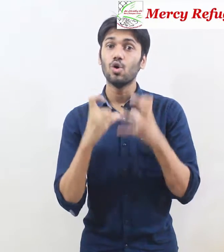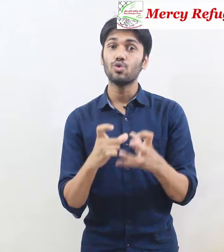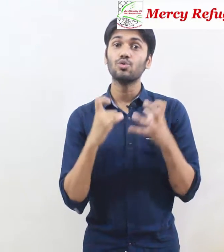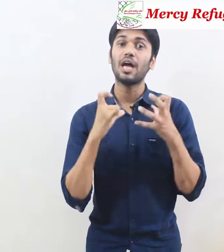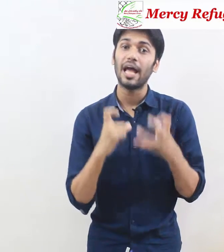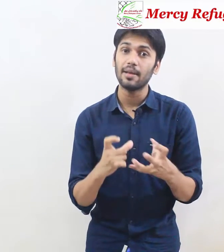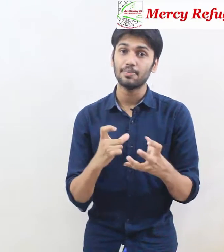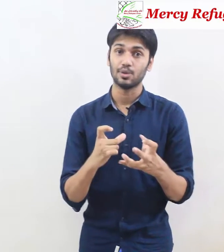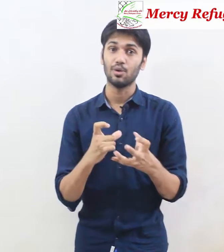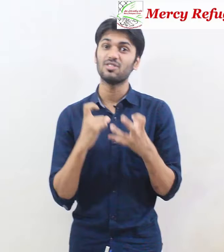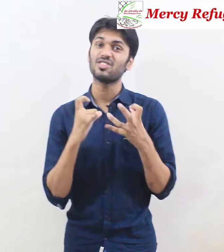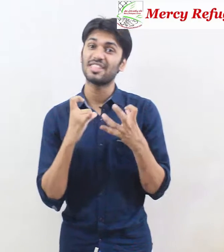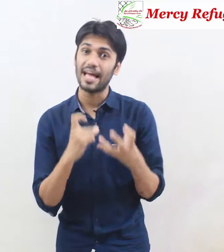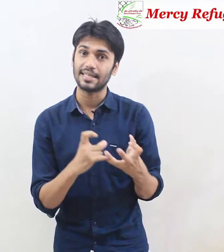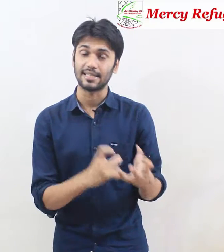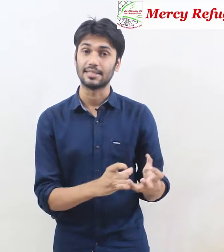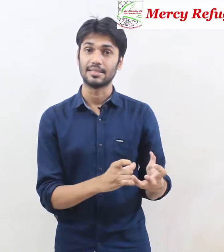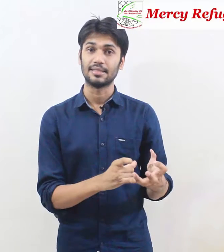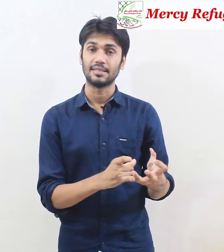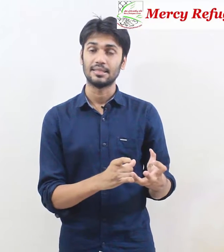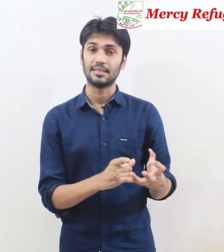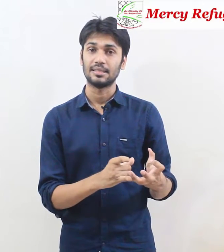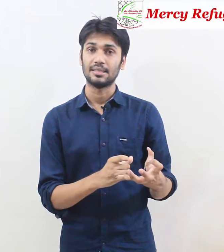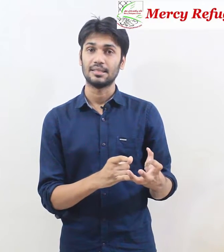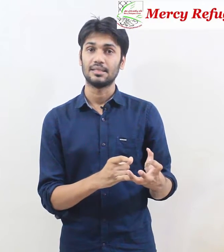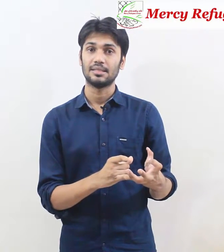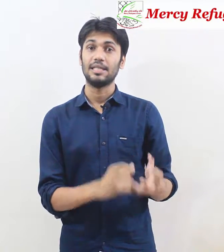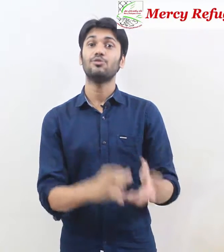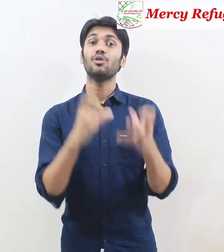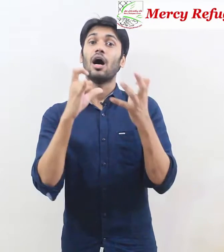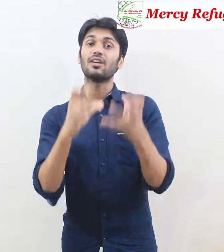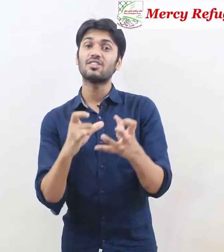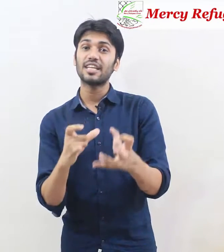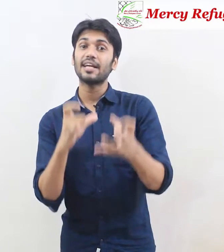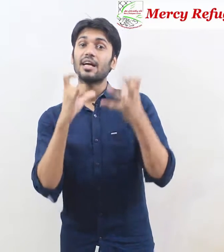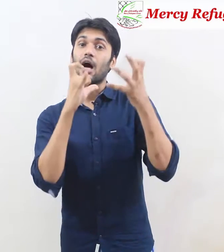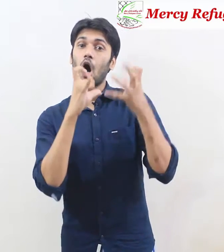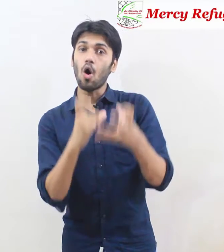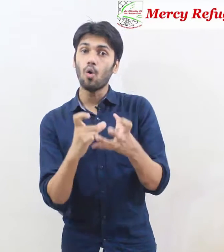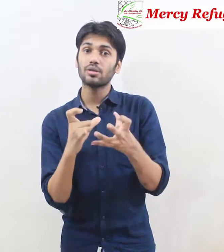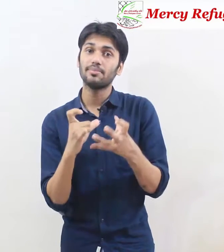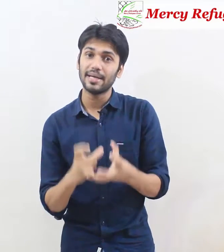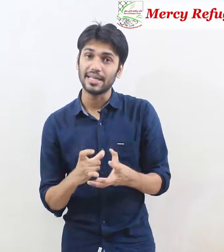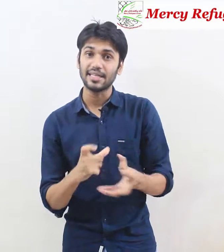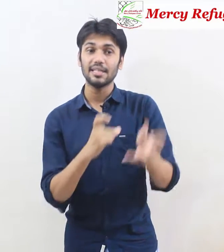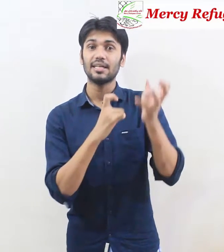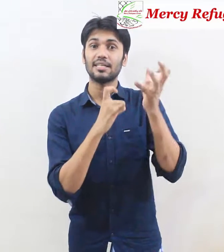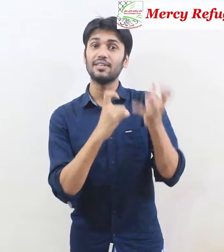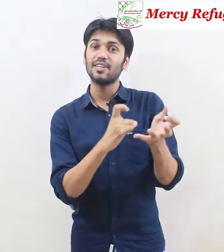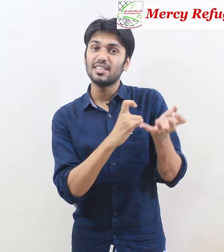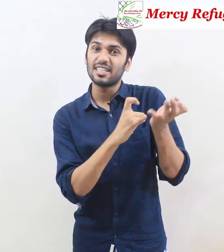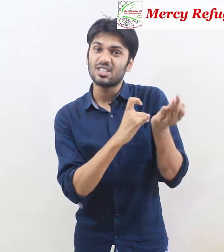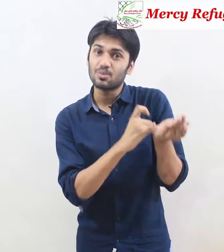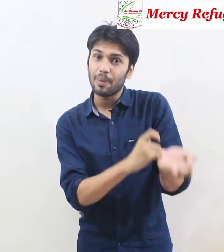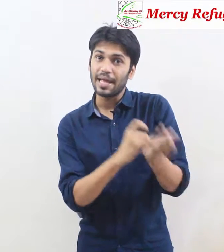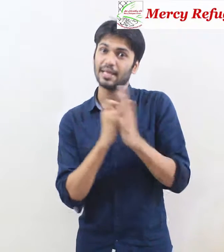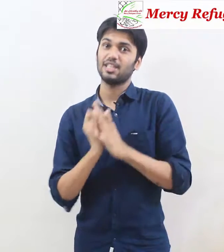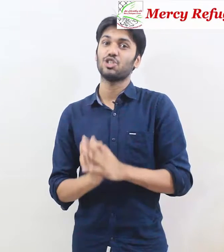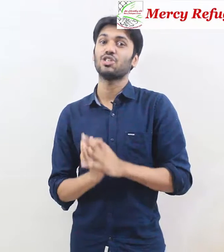who could help you understand it if you understand all the meaning given in the explanation